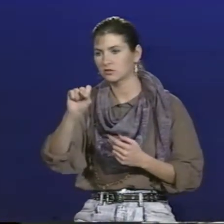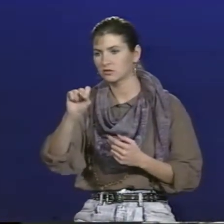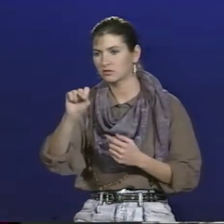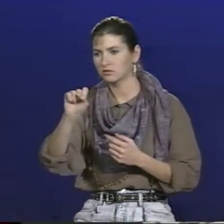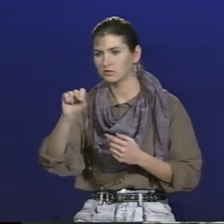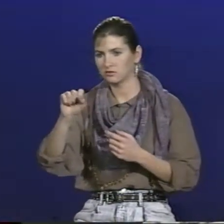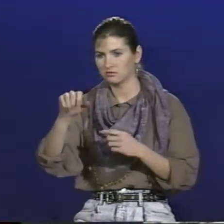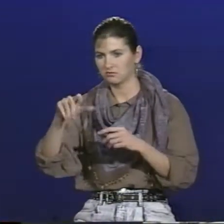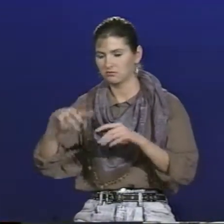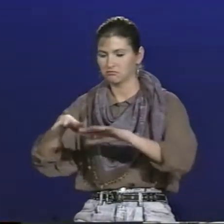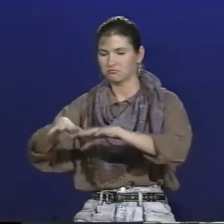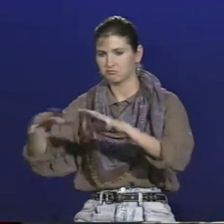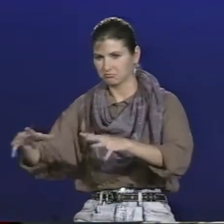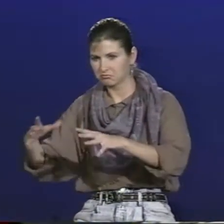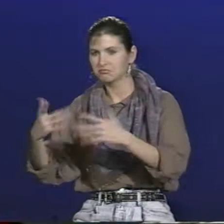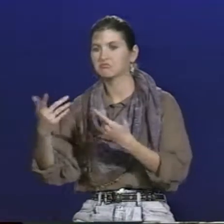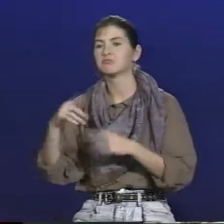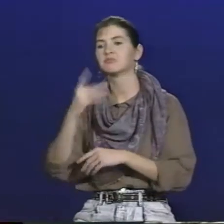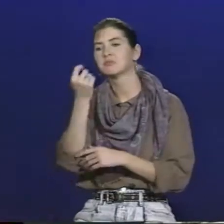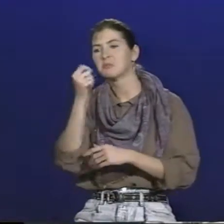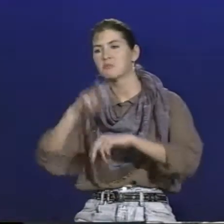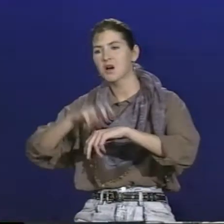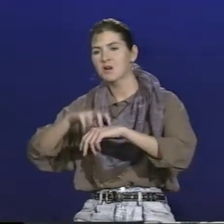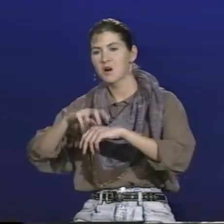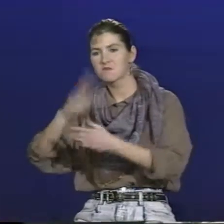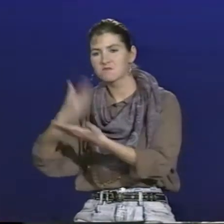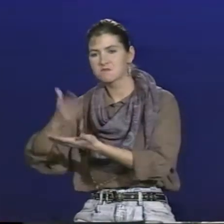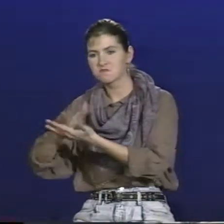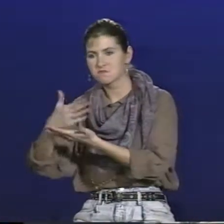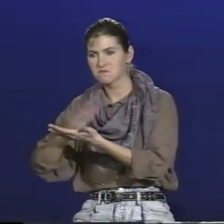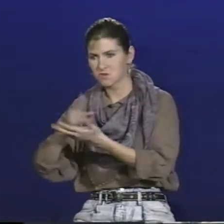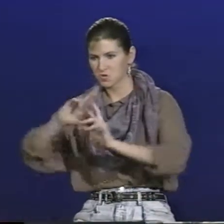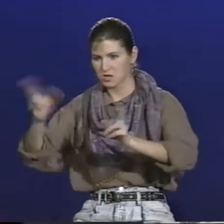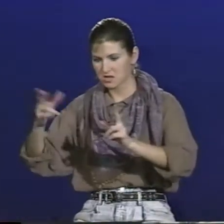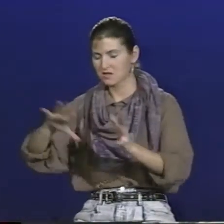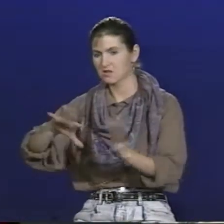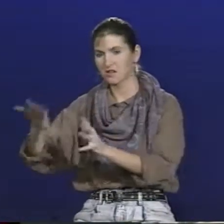Some vegetables. Carrots. Some cut up potatoes.